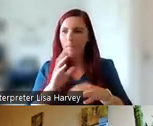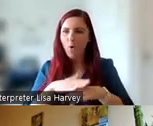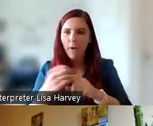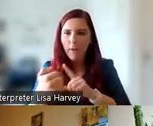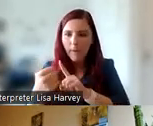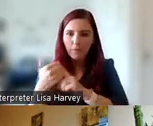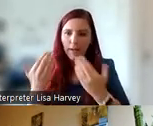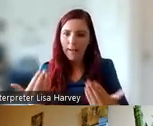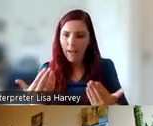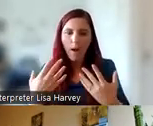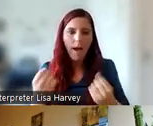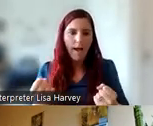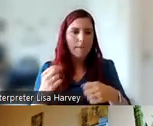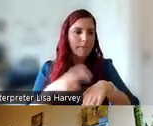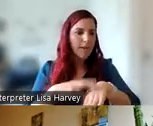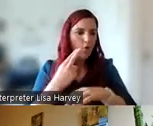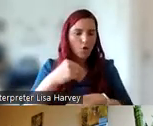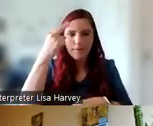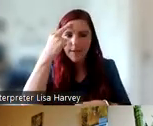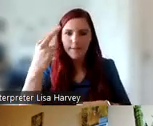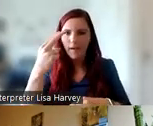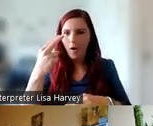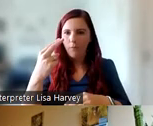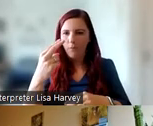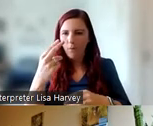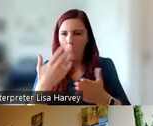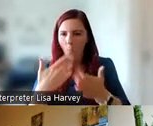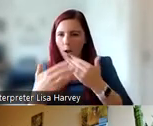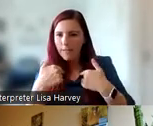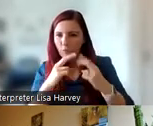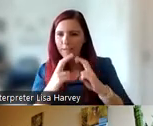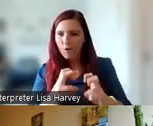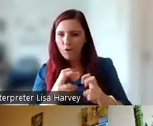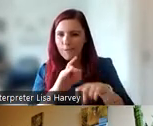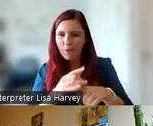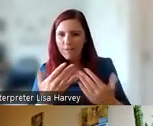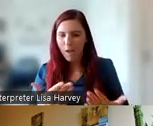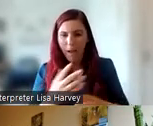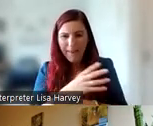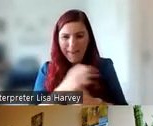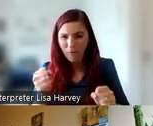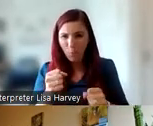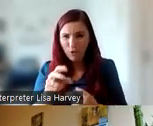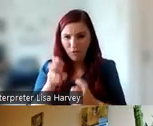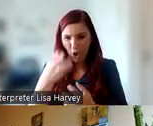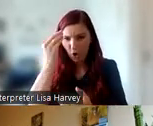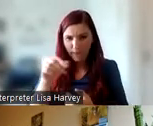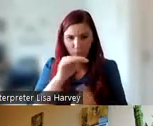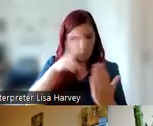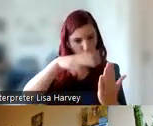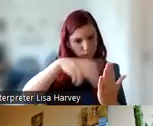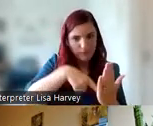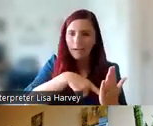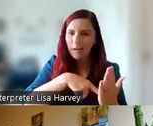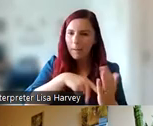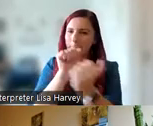developed a much better understanding of the conditions I research. I never would have gotten that from just reading the literature. I've learned that good